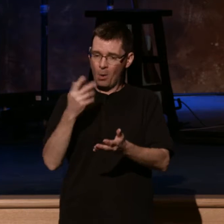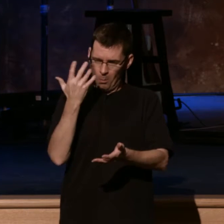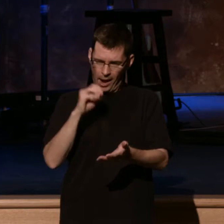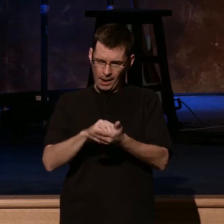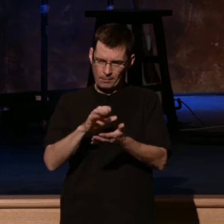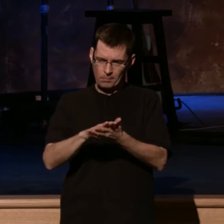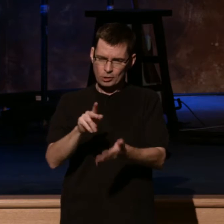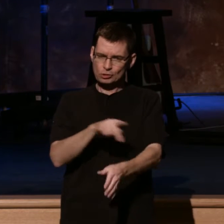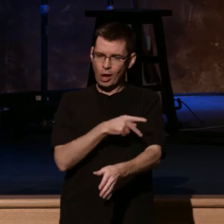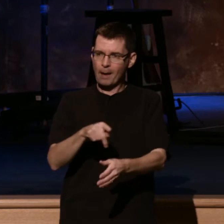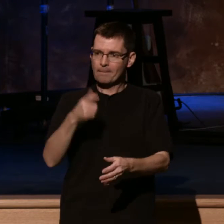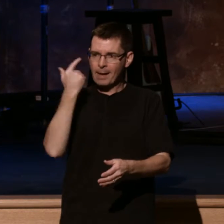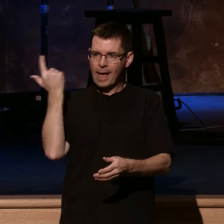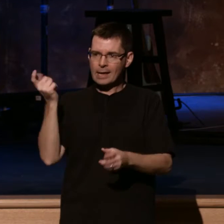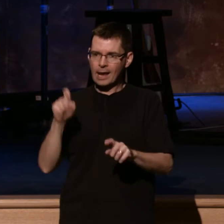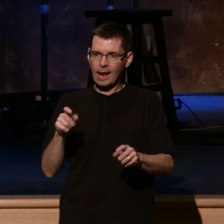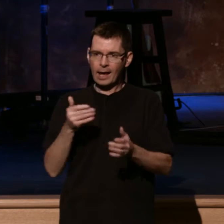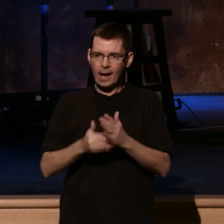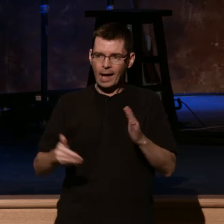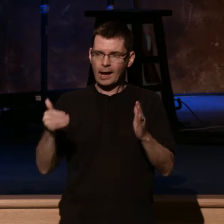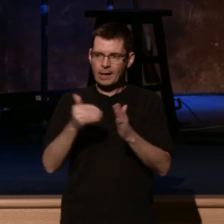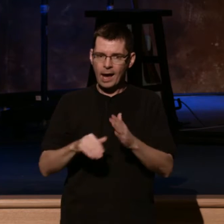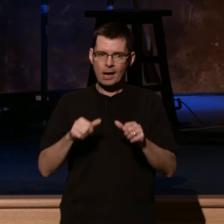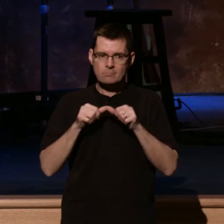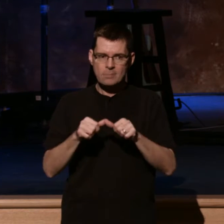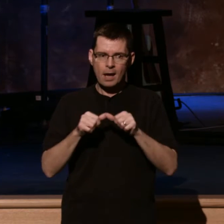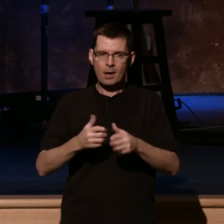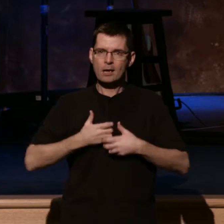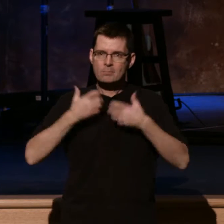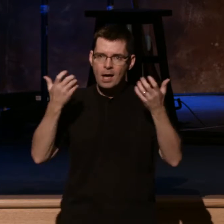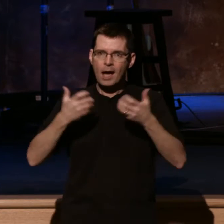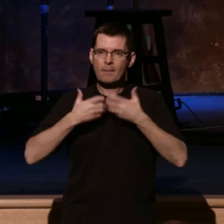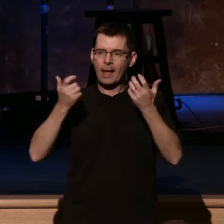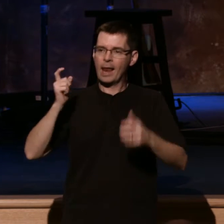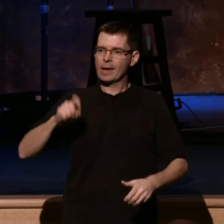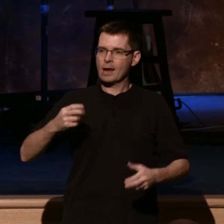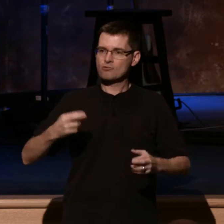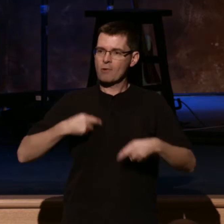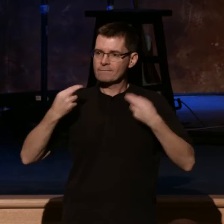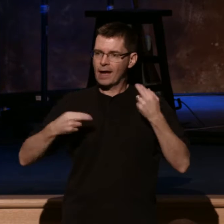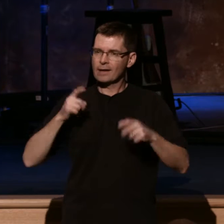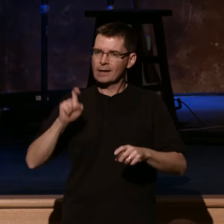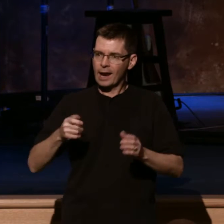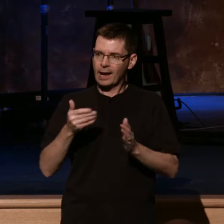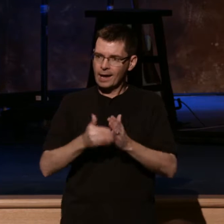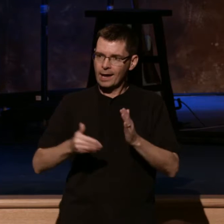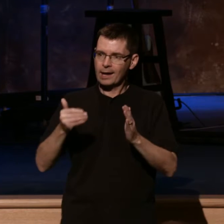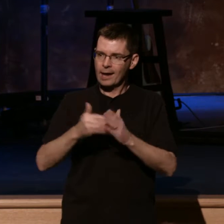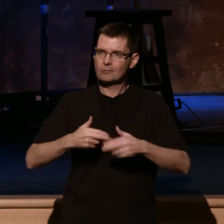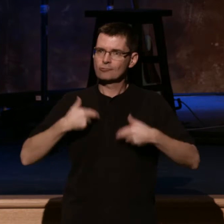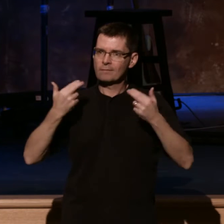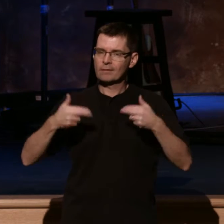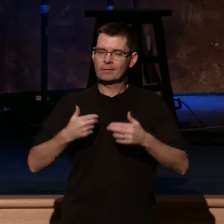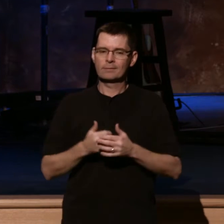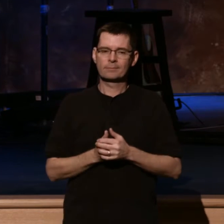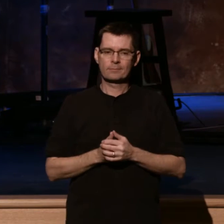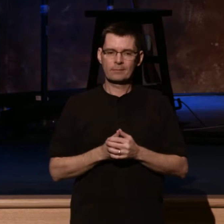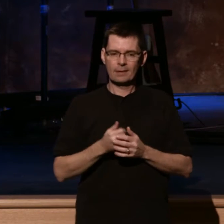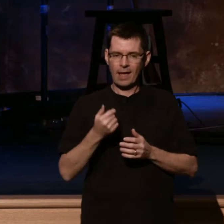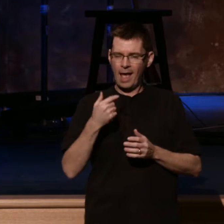people. And it should be ours as well. Now, we don't know the exact context, but I, as I've studied this, believe that